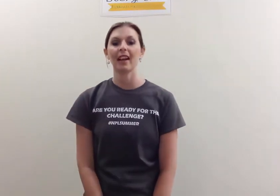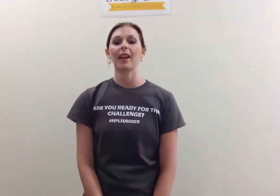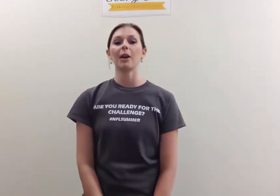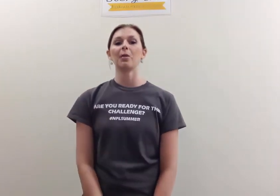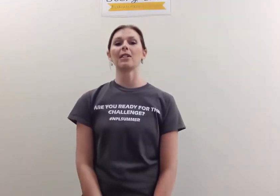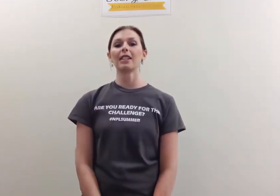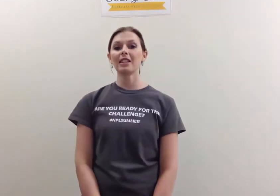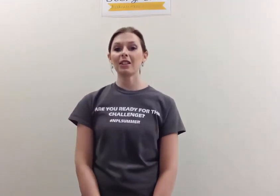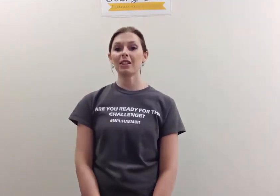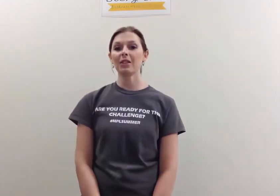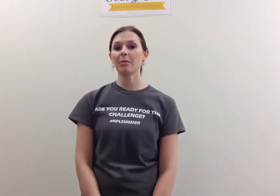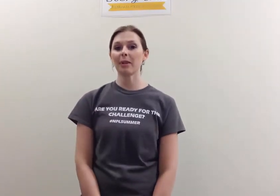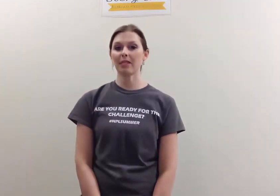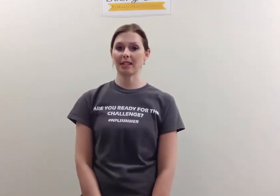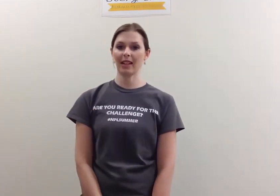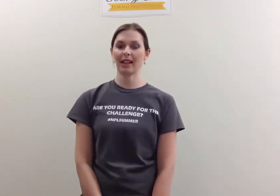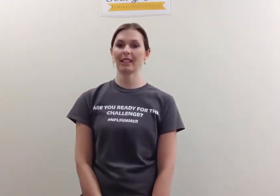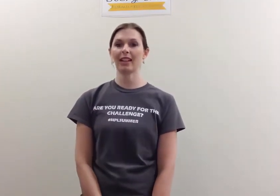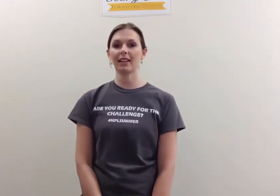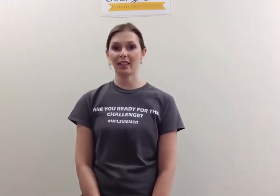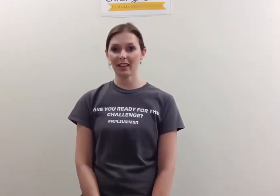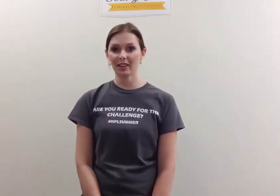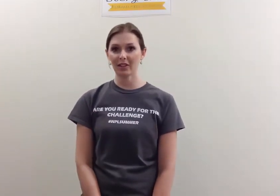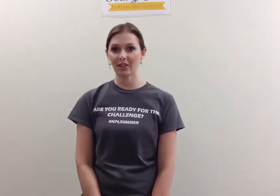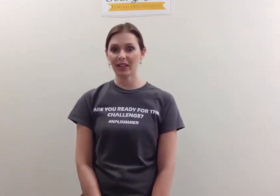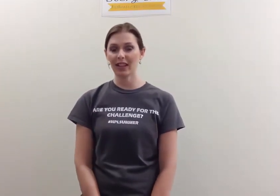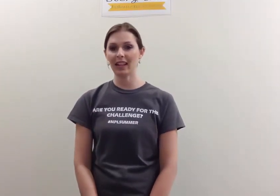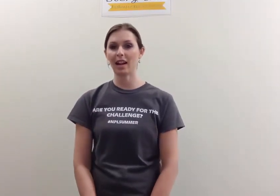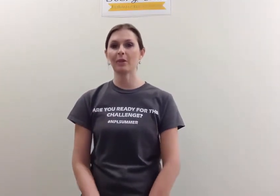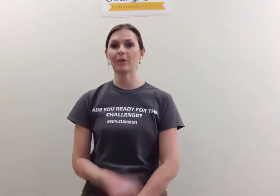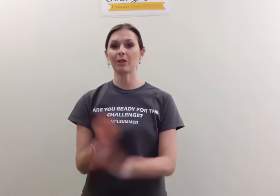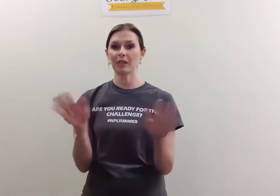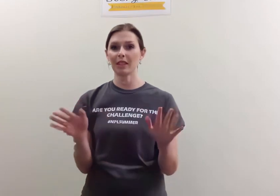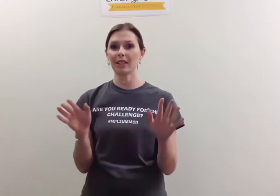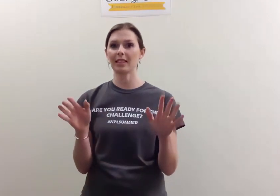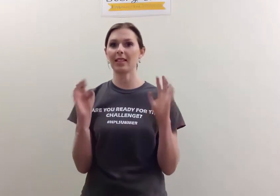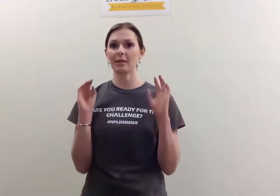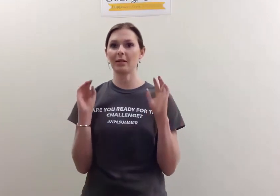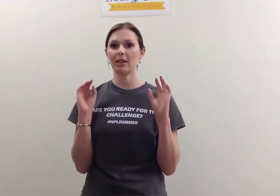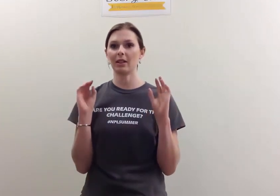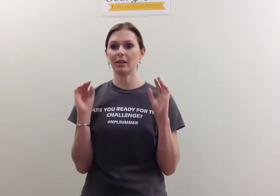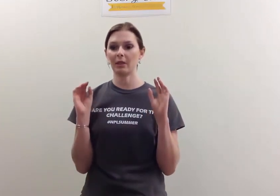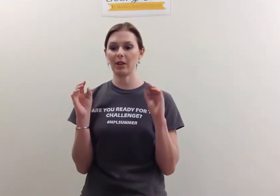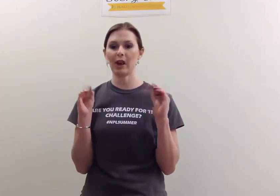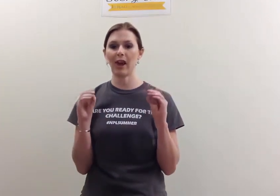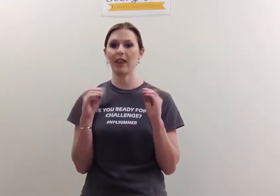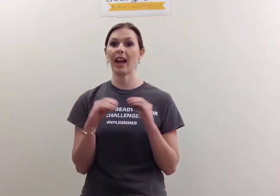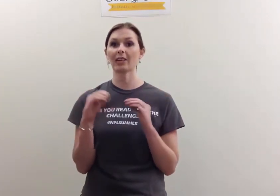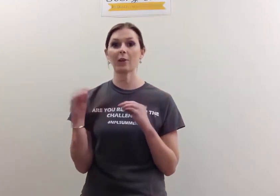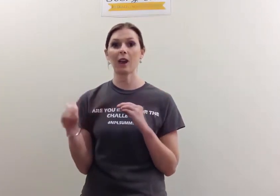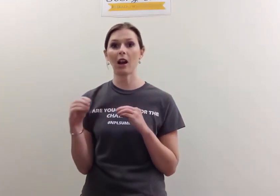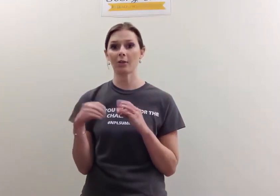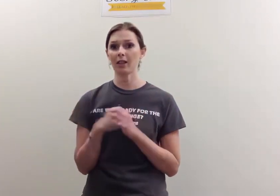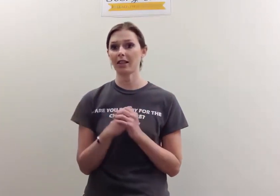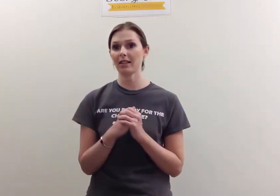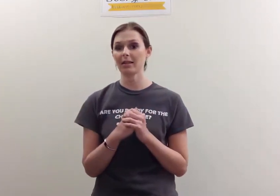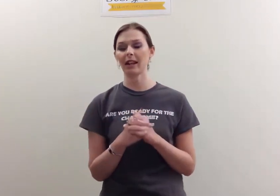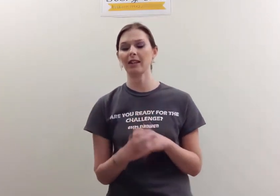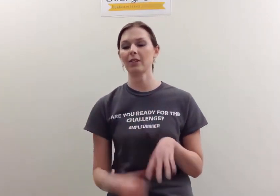When teaching your baby to sign, take advantage of any opportunities when you have the actual objects nearby. So